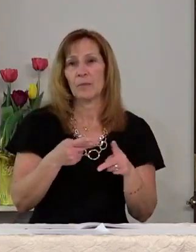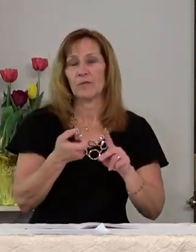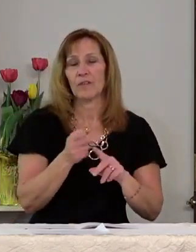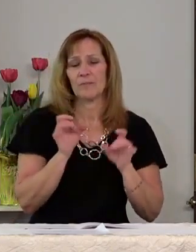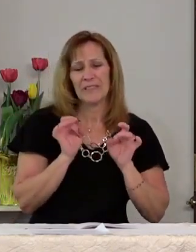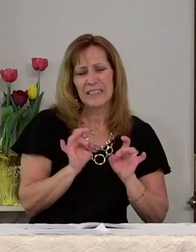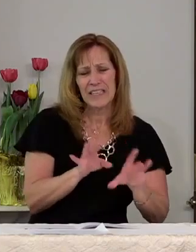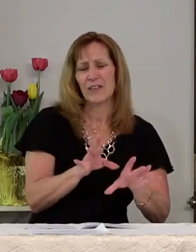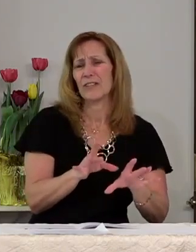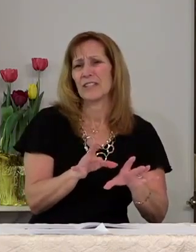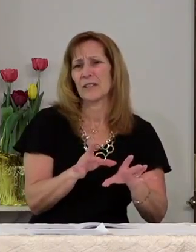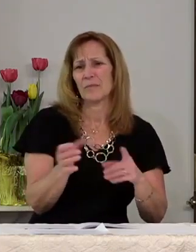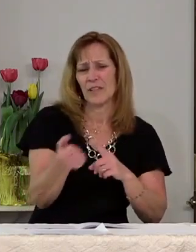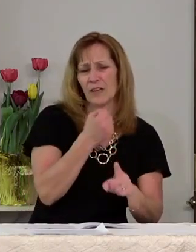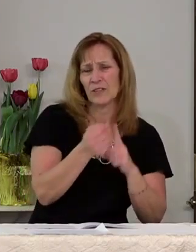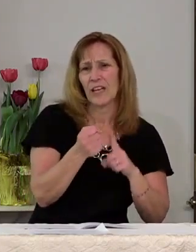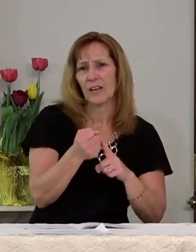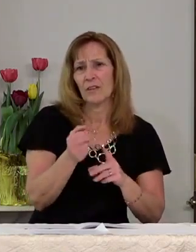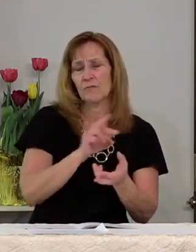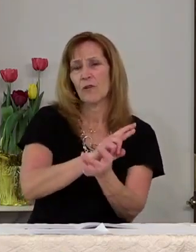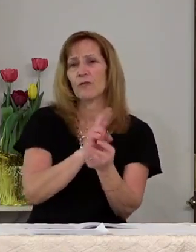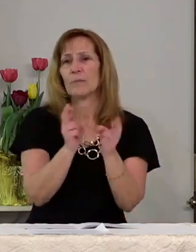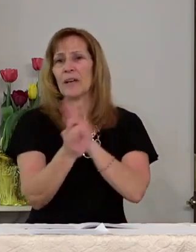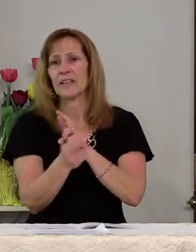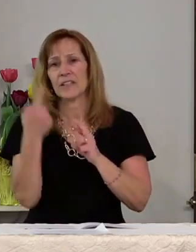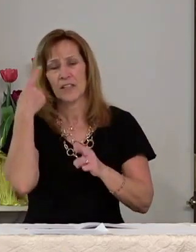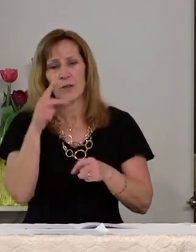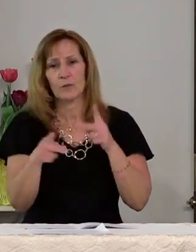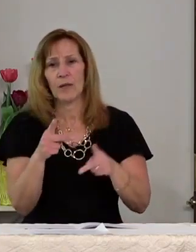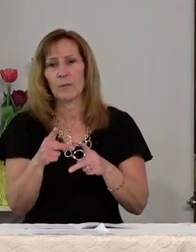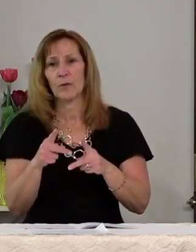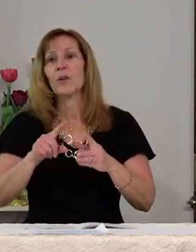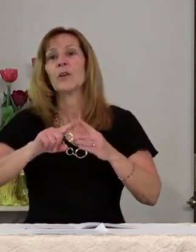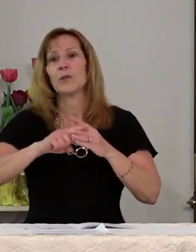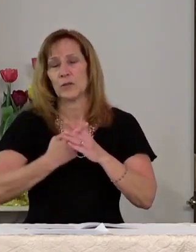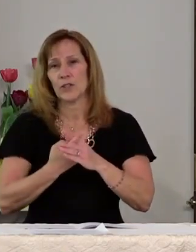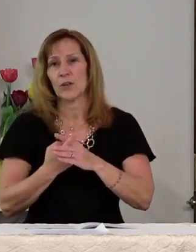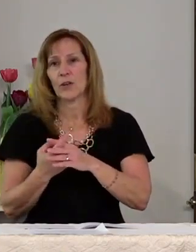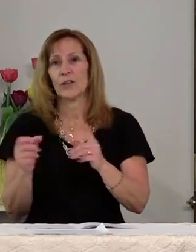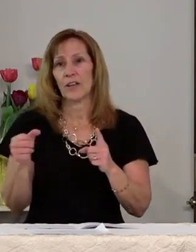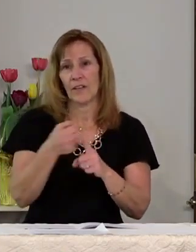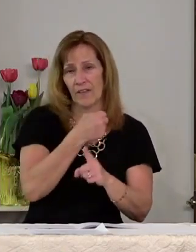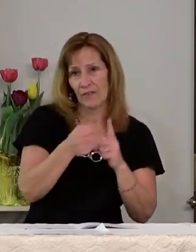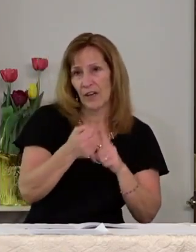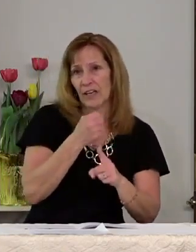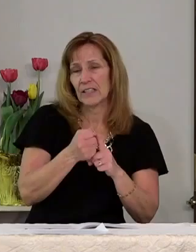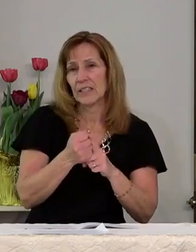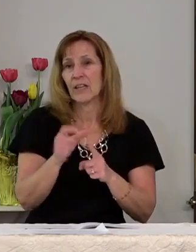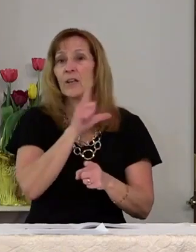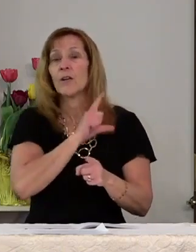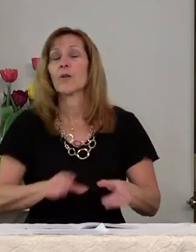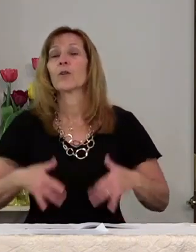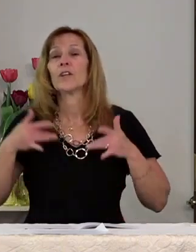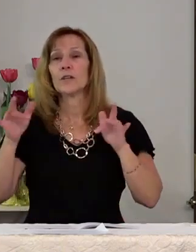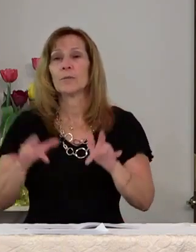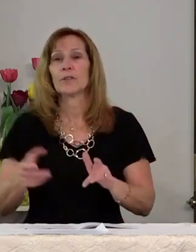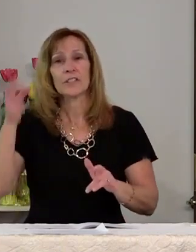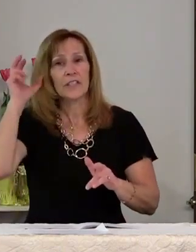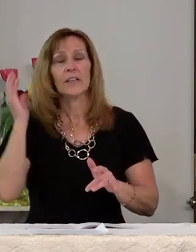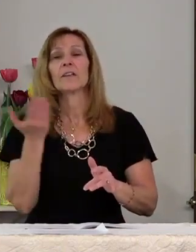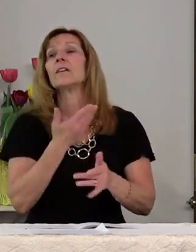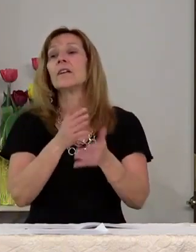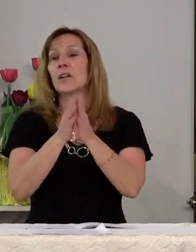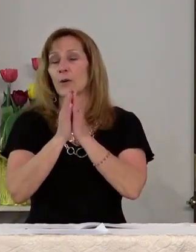terrorism and for repentance in those who perpetrate violence lord in your mercy